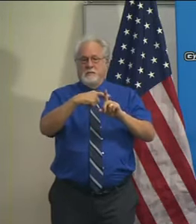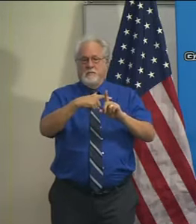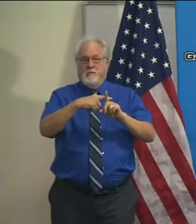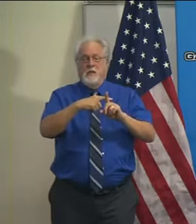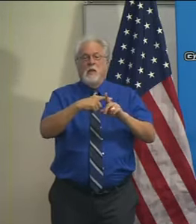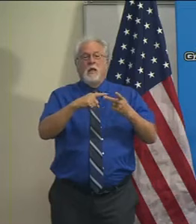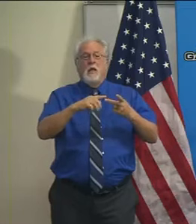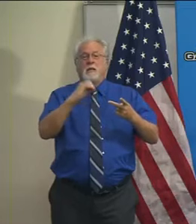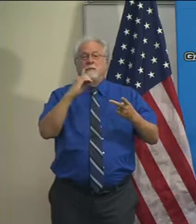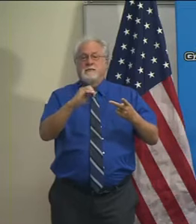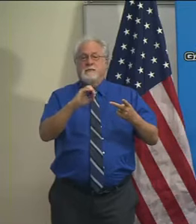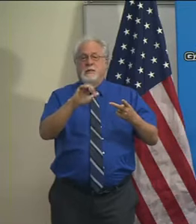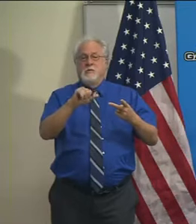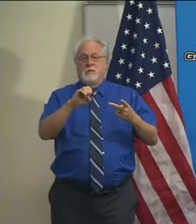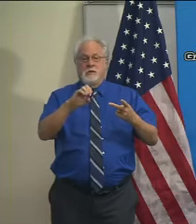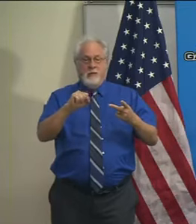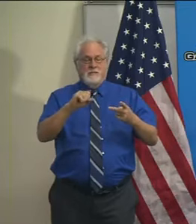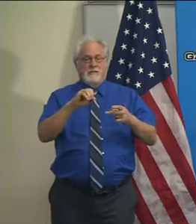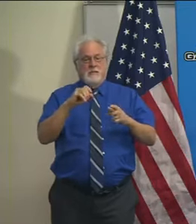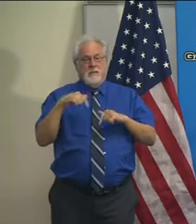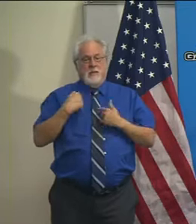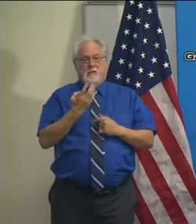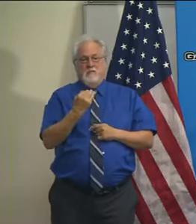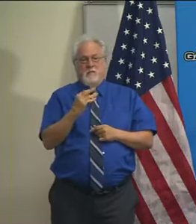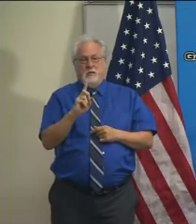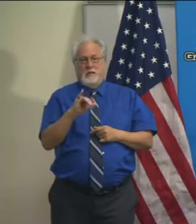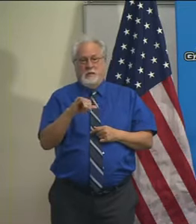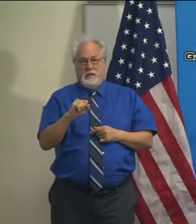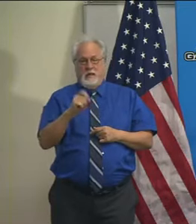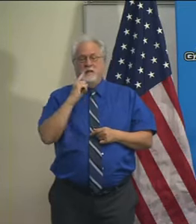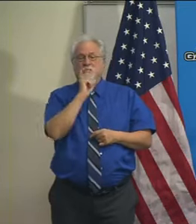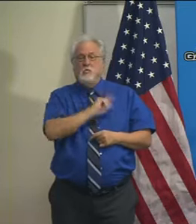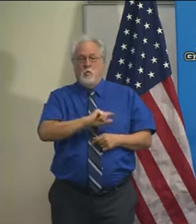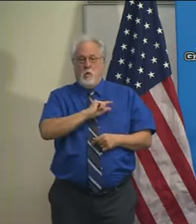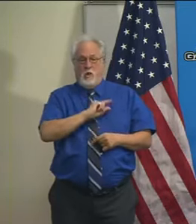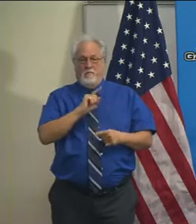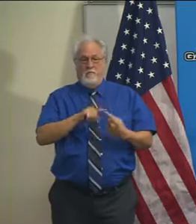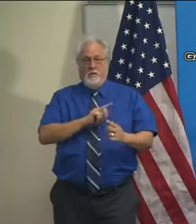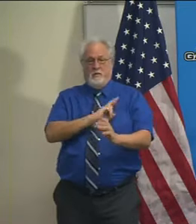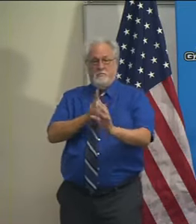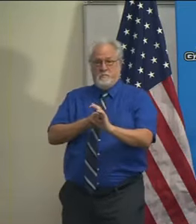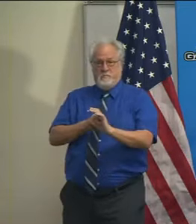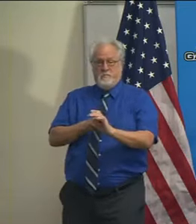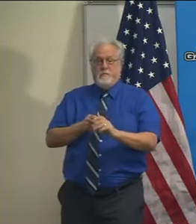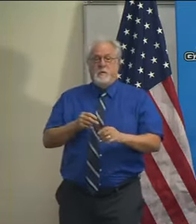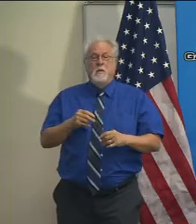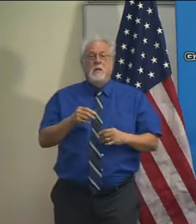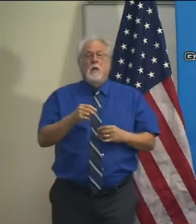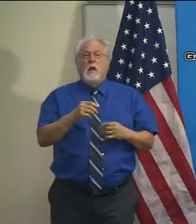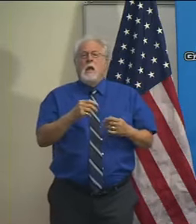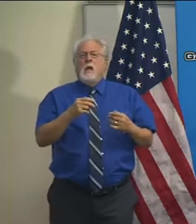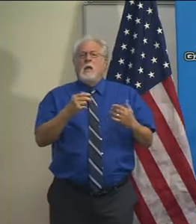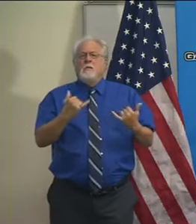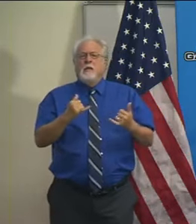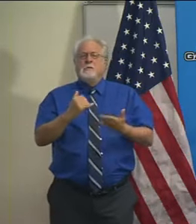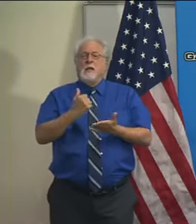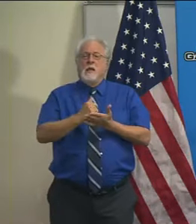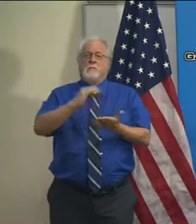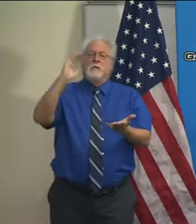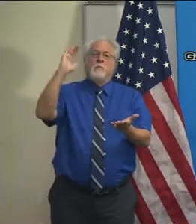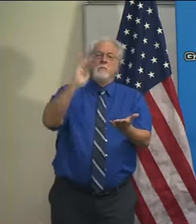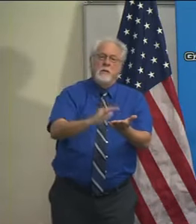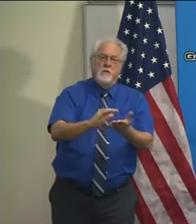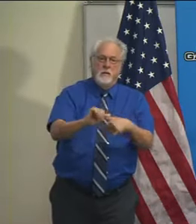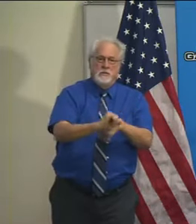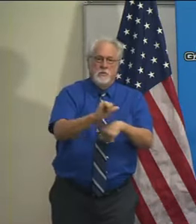have zero cases in the last 14 days in order to be qualified to participate, and this is to help minimize the risk